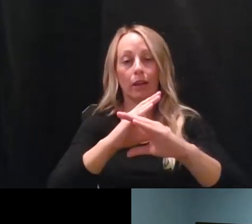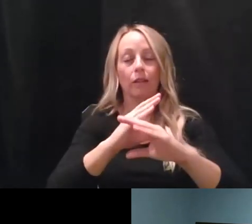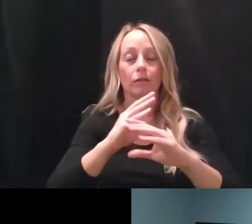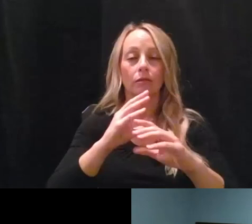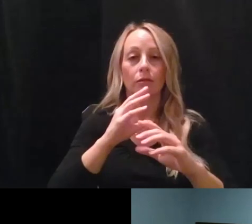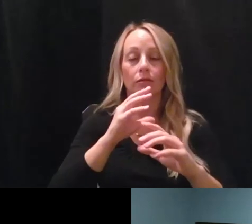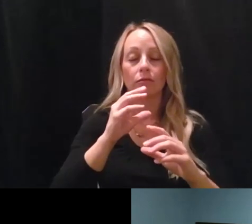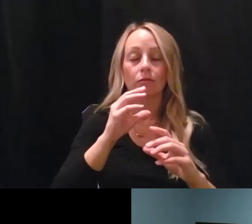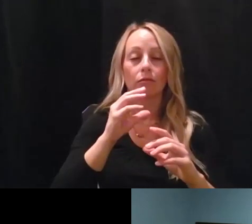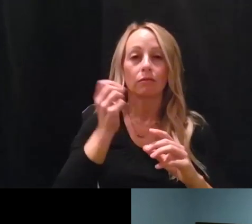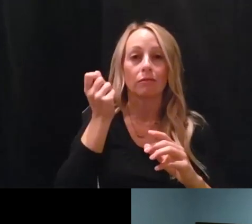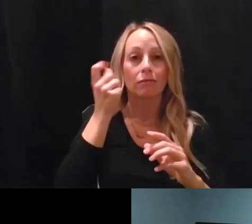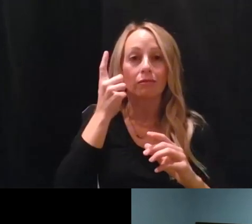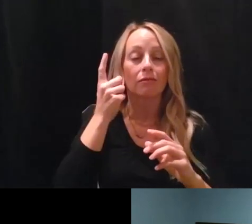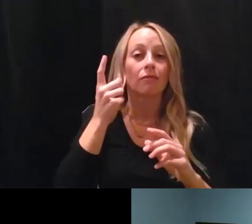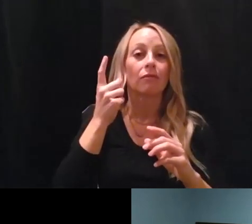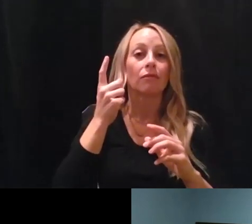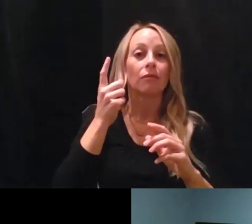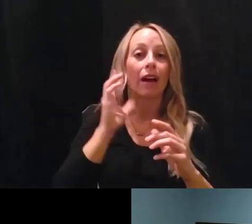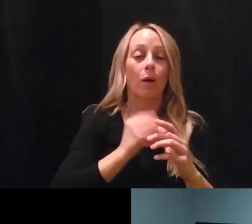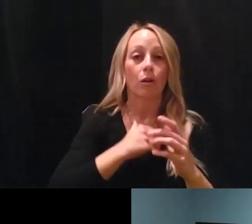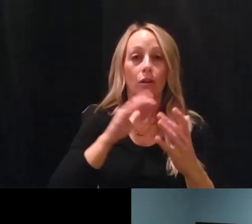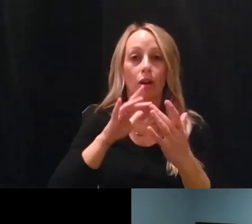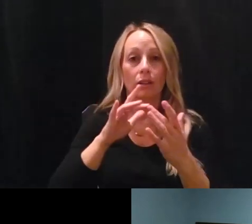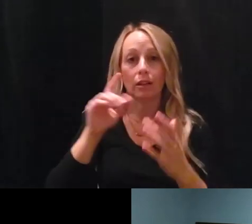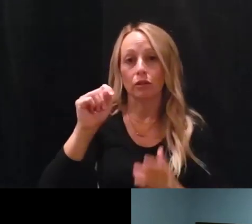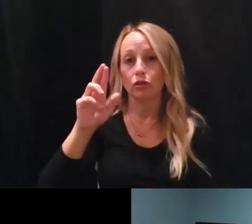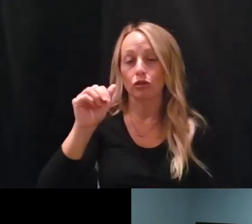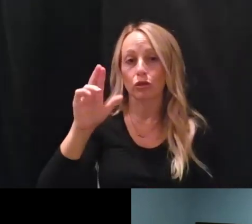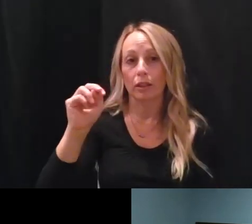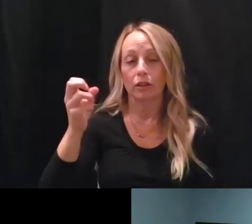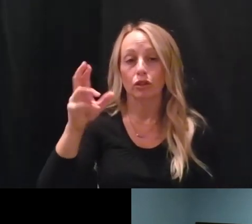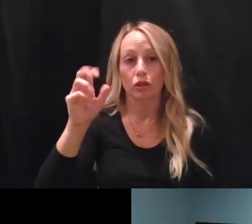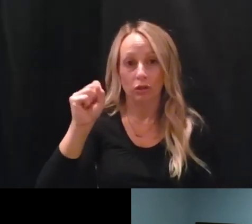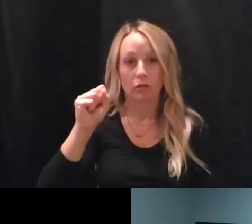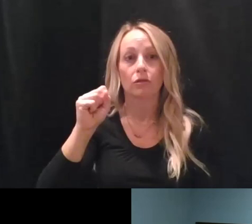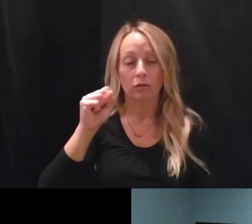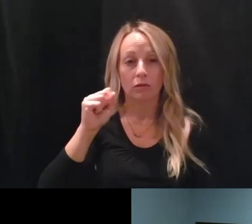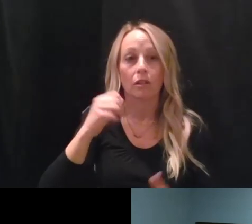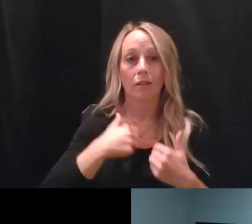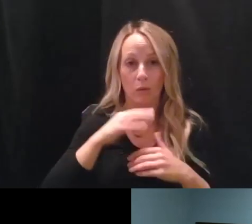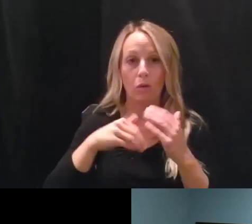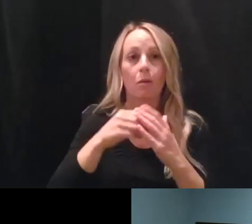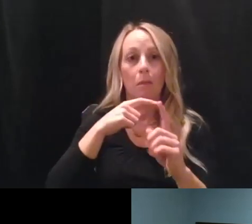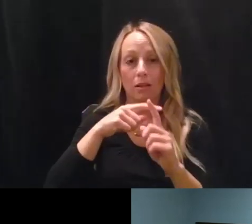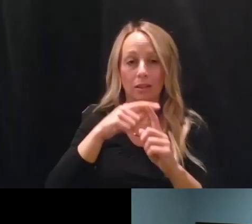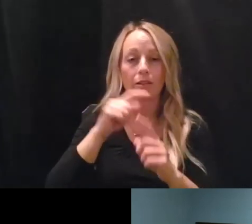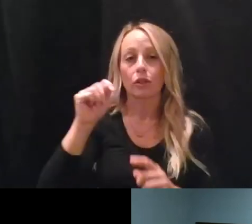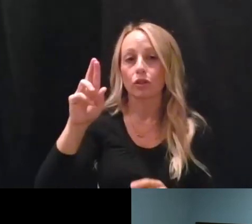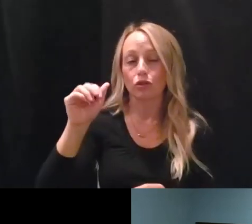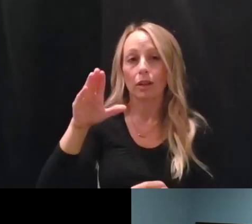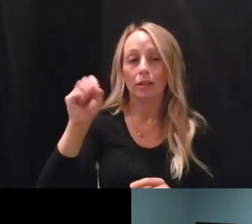virus. Our contact tracers do call all positive cases, and the number that they use